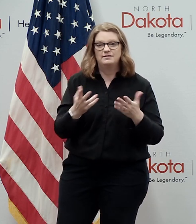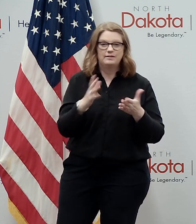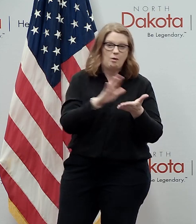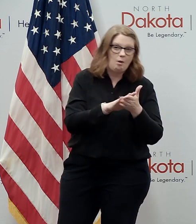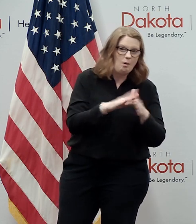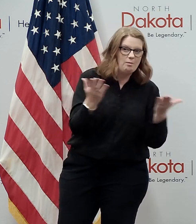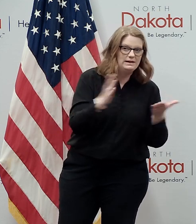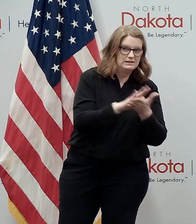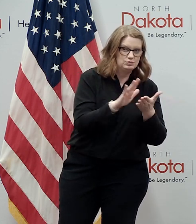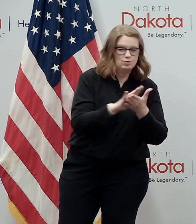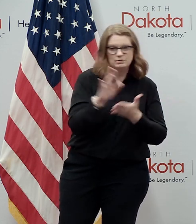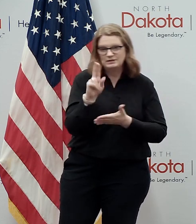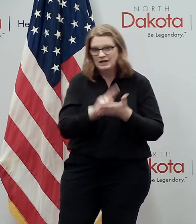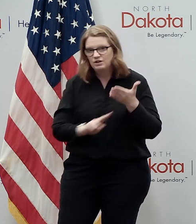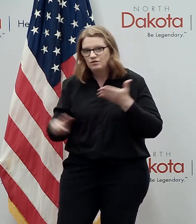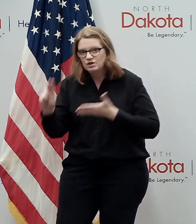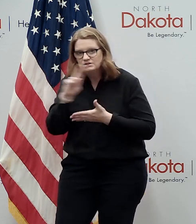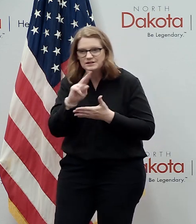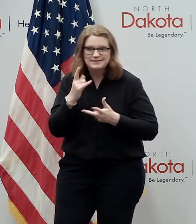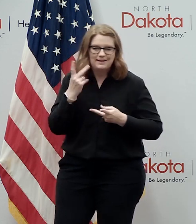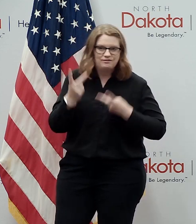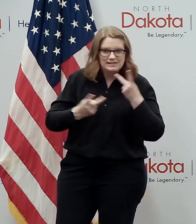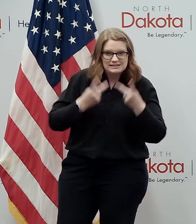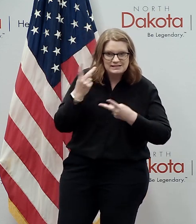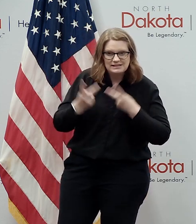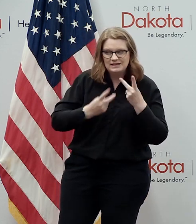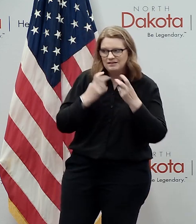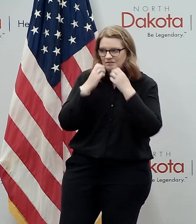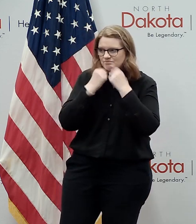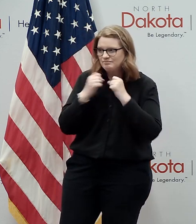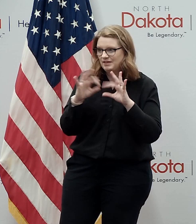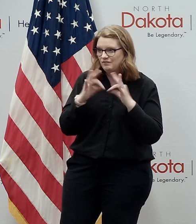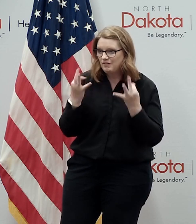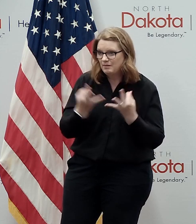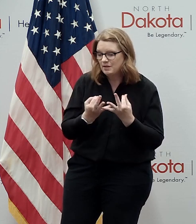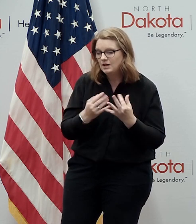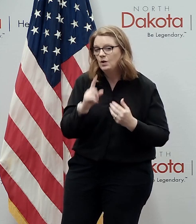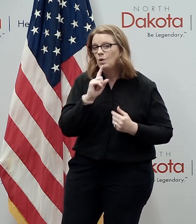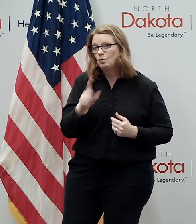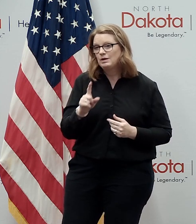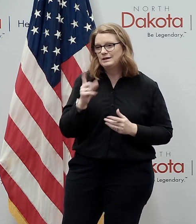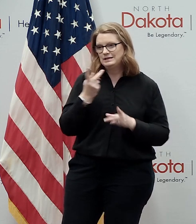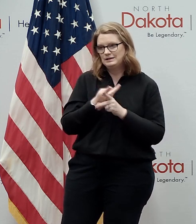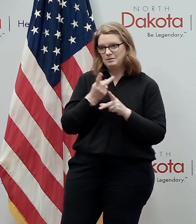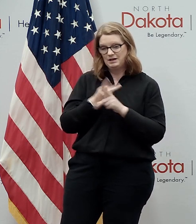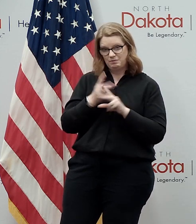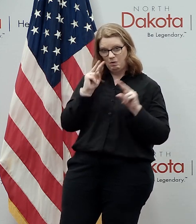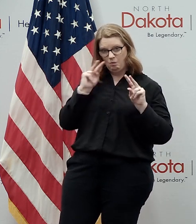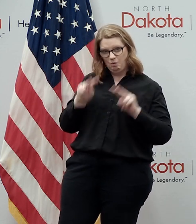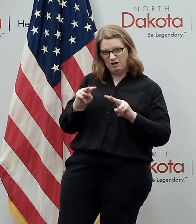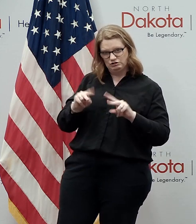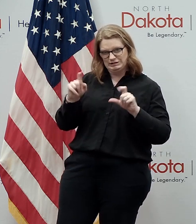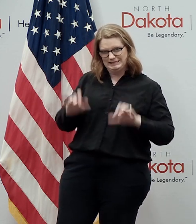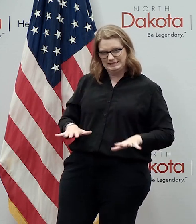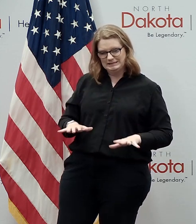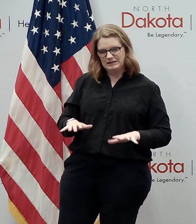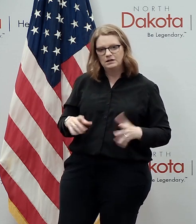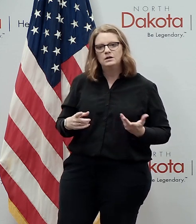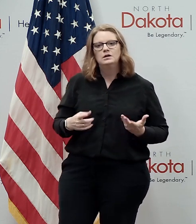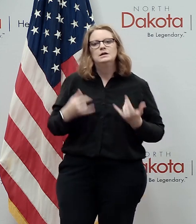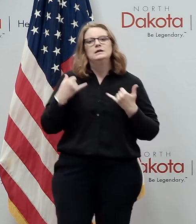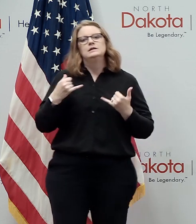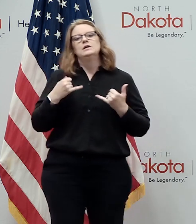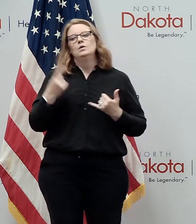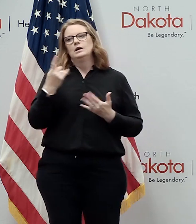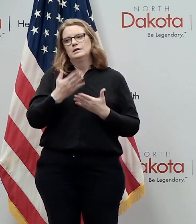universities and visiting our loved ones we need to make sure we keep our eye on on on testing and one of the things that was talked about today